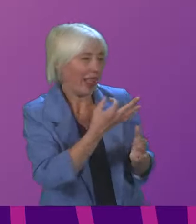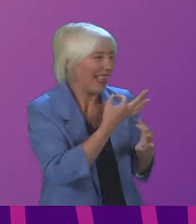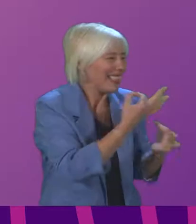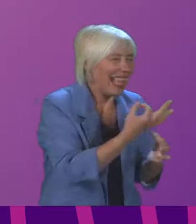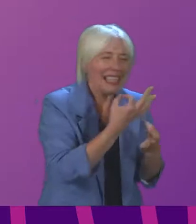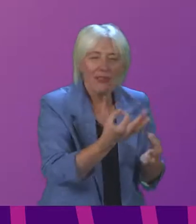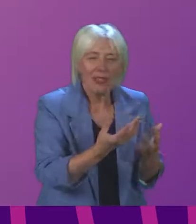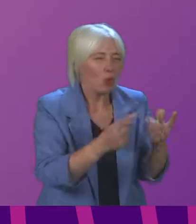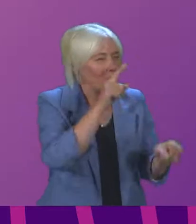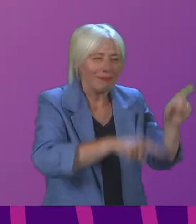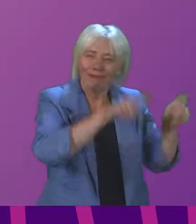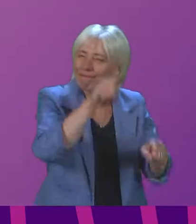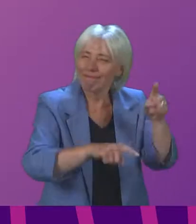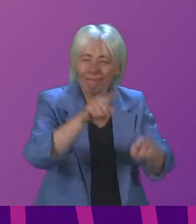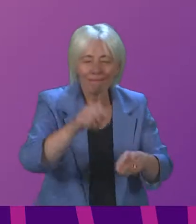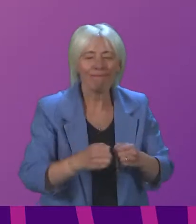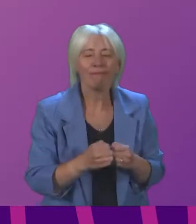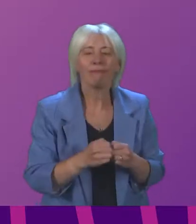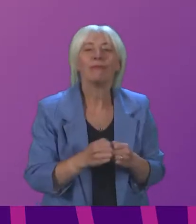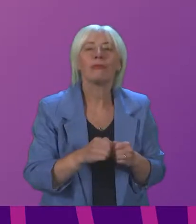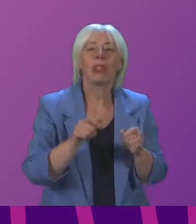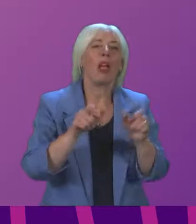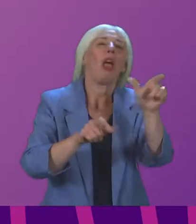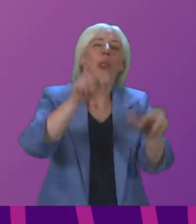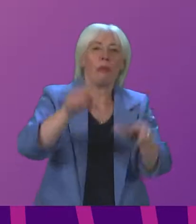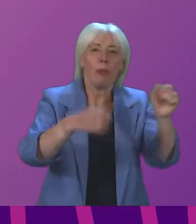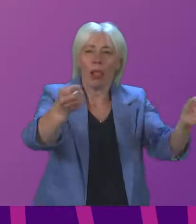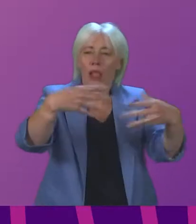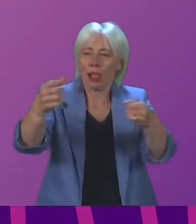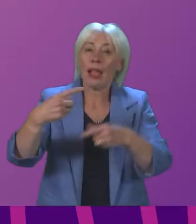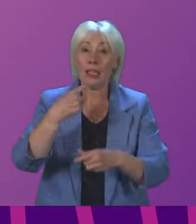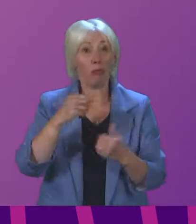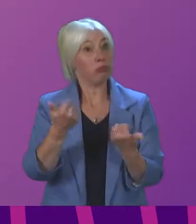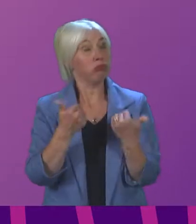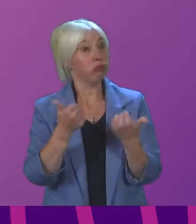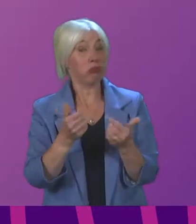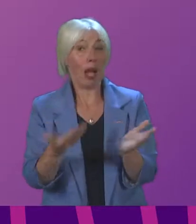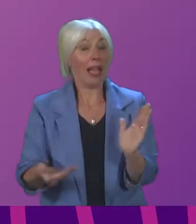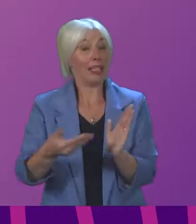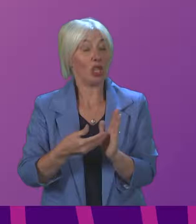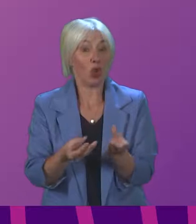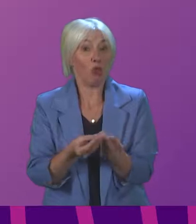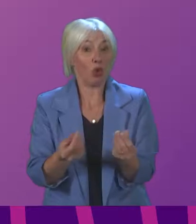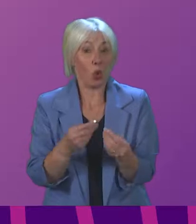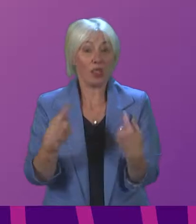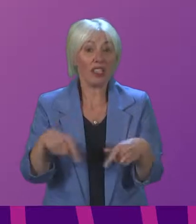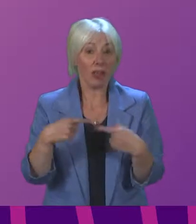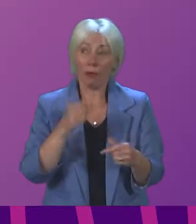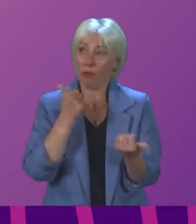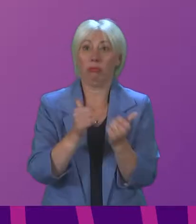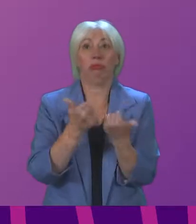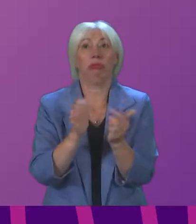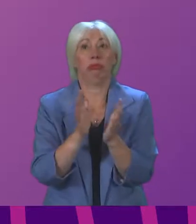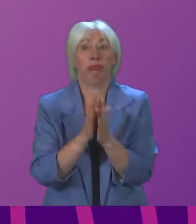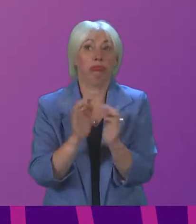Those stakeholders that we spoke to acknowledged and welcomed the additional resources available to them to support their